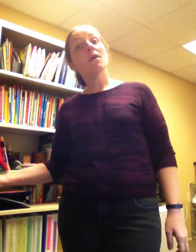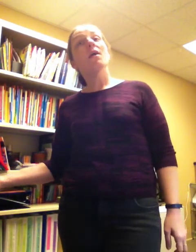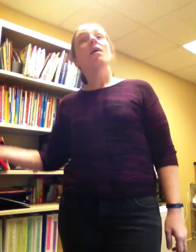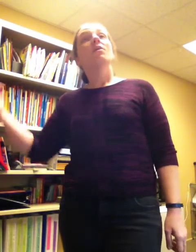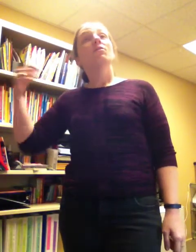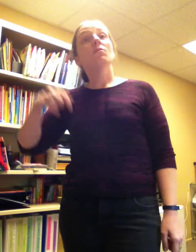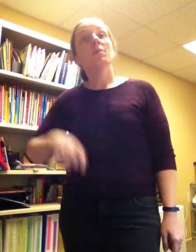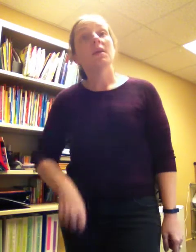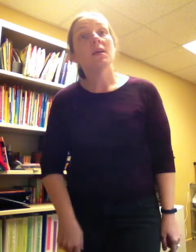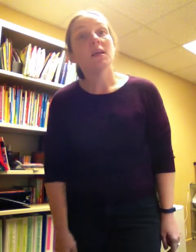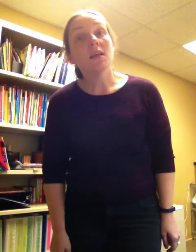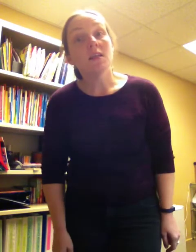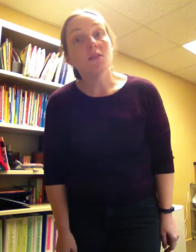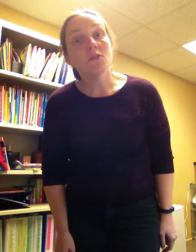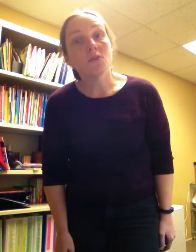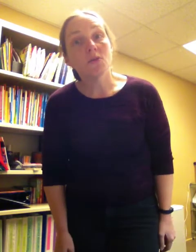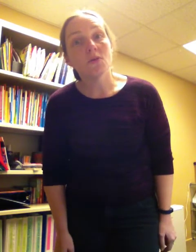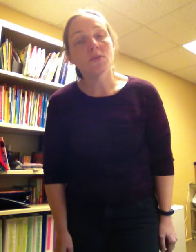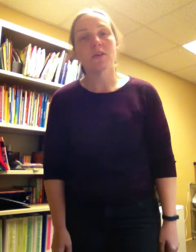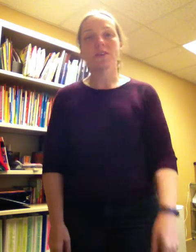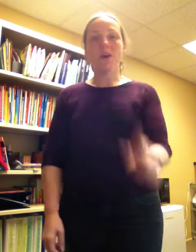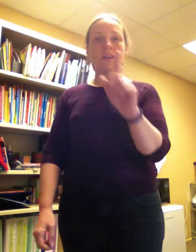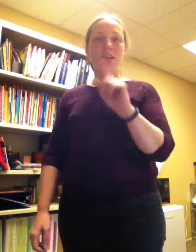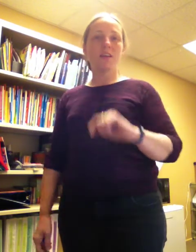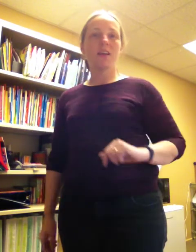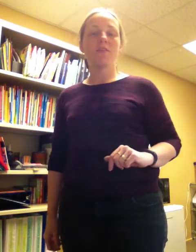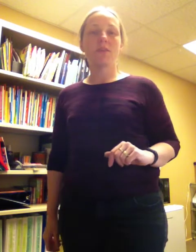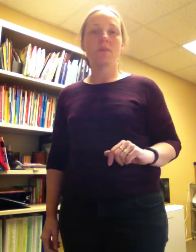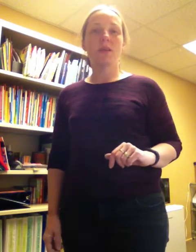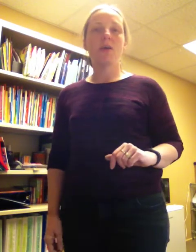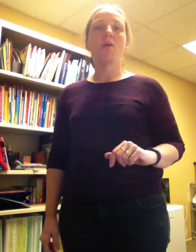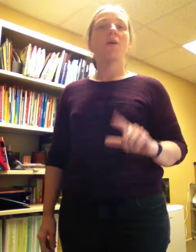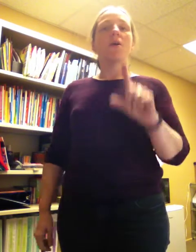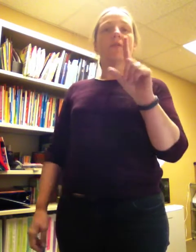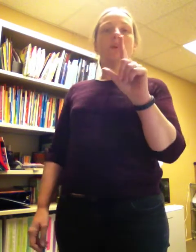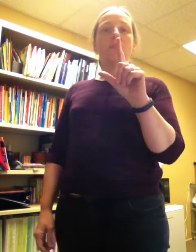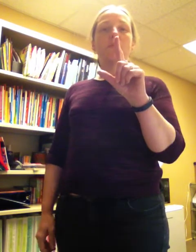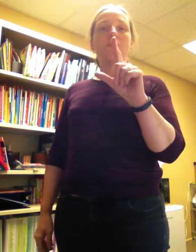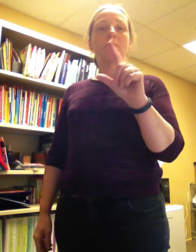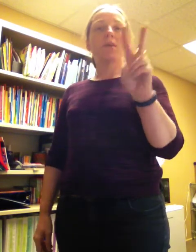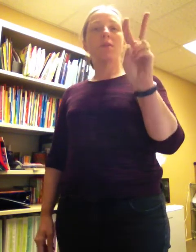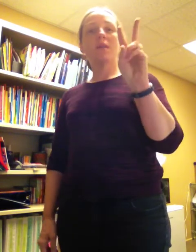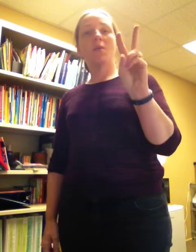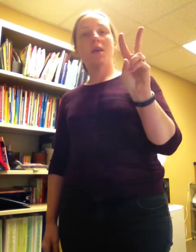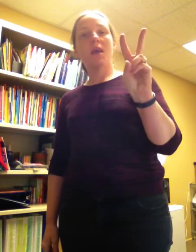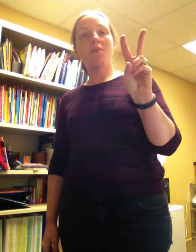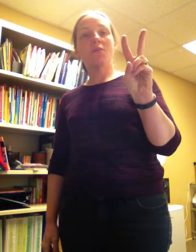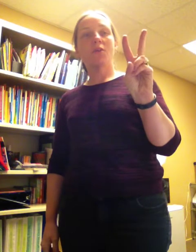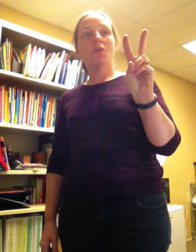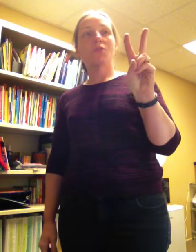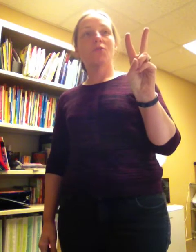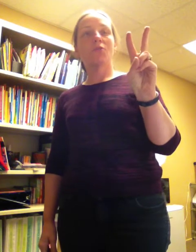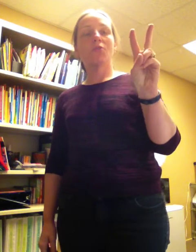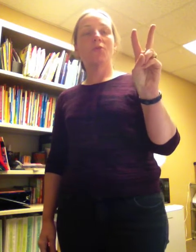to be in the zoo. So he's going to get another flamingo. Start with one flamingo, now we have two